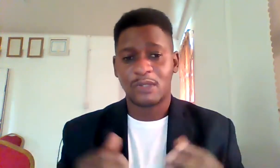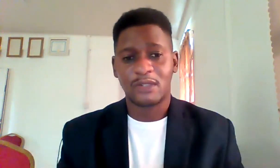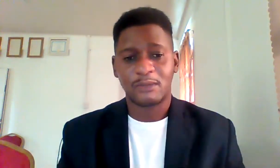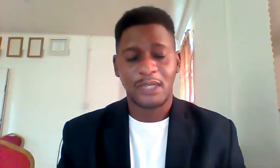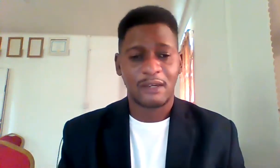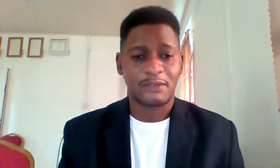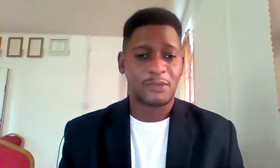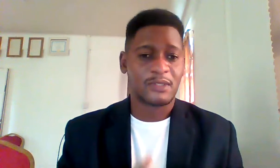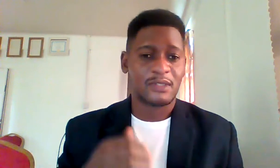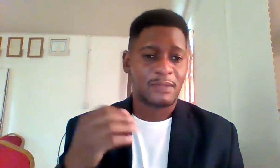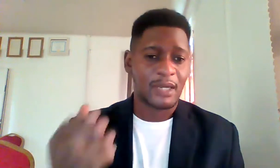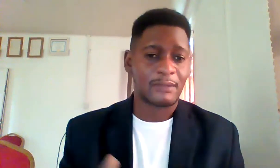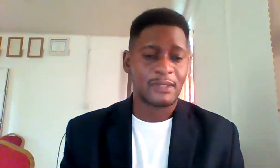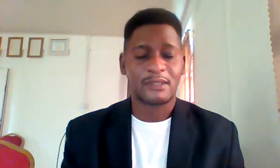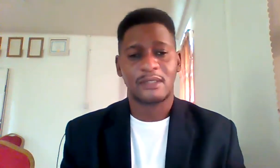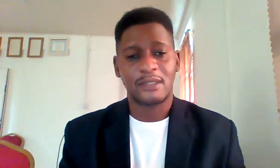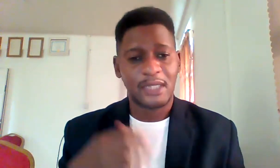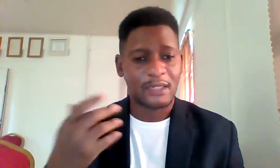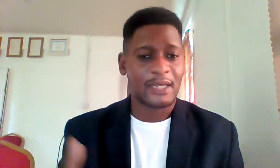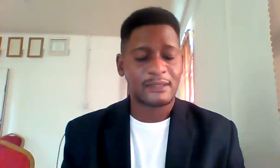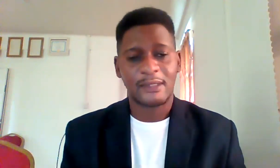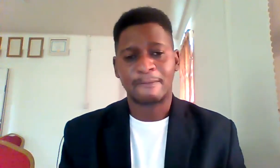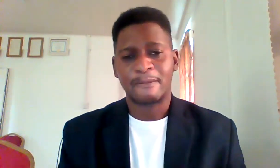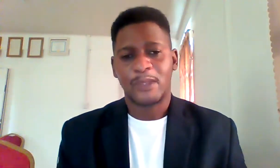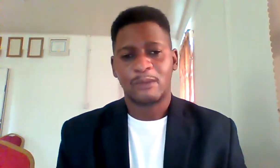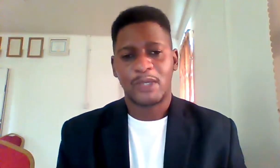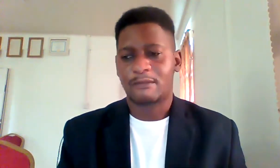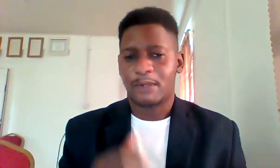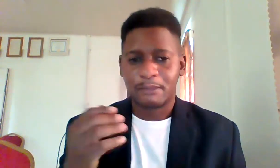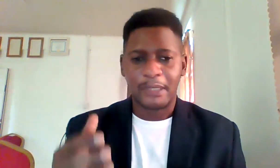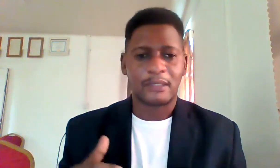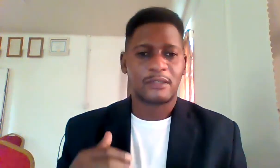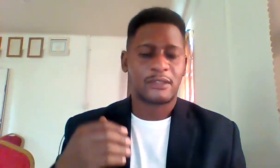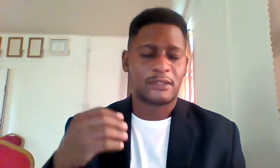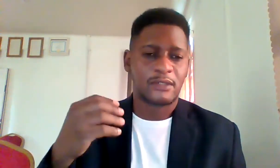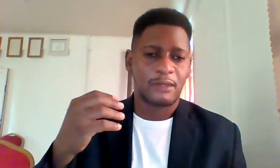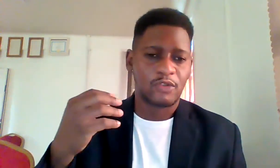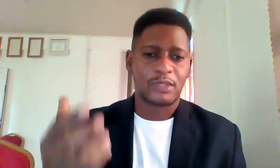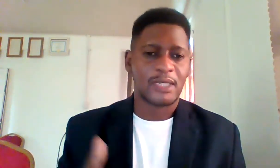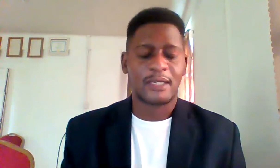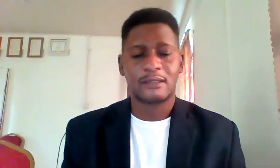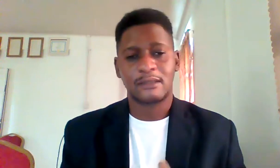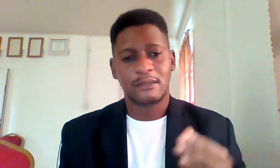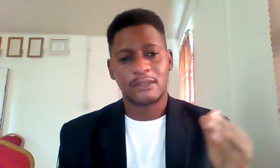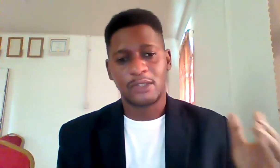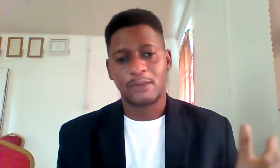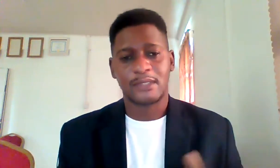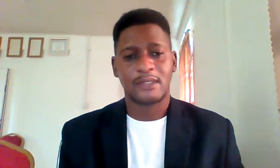world we have students in the bahamas and netherlands we have barbados and trinidad the usa